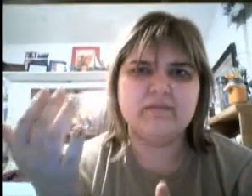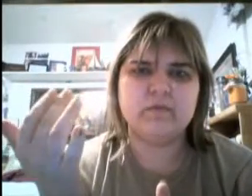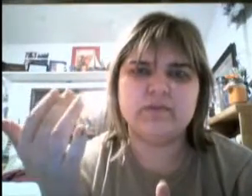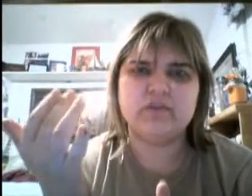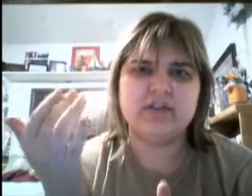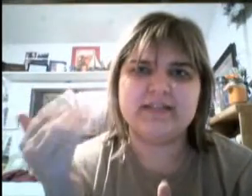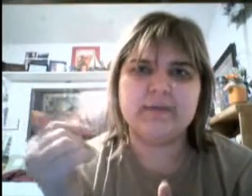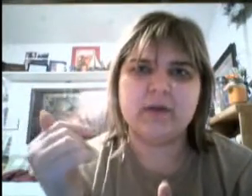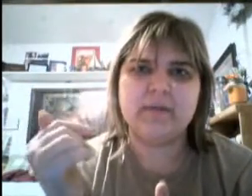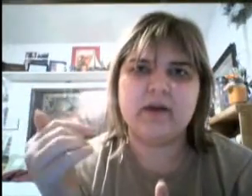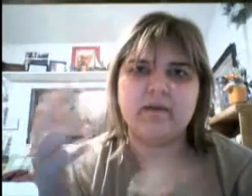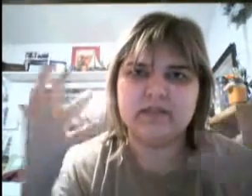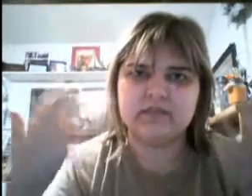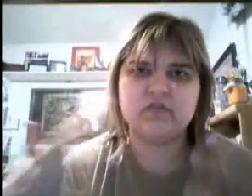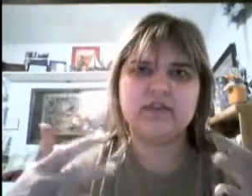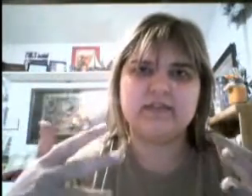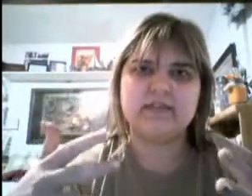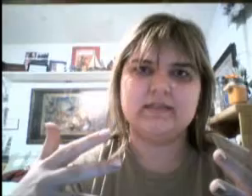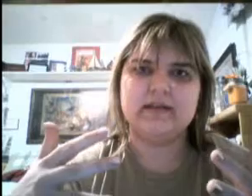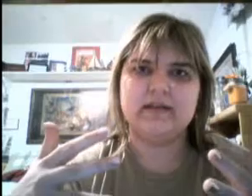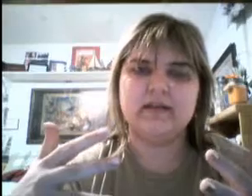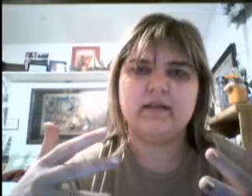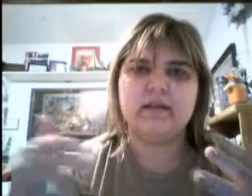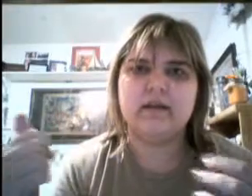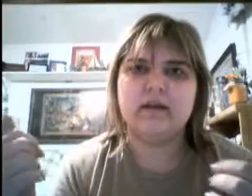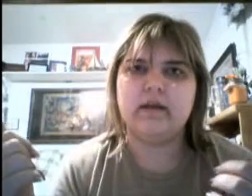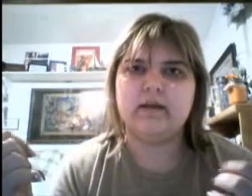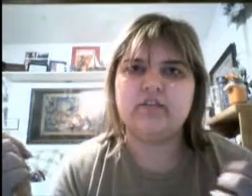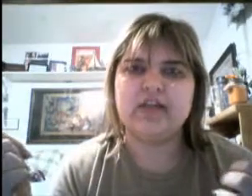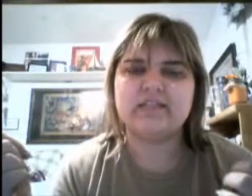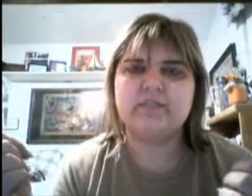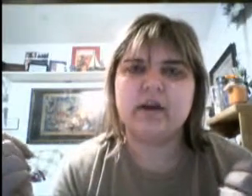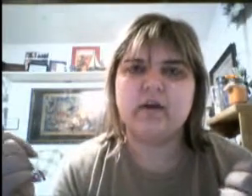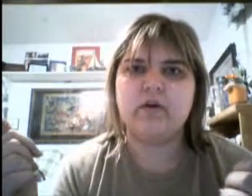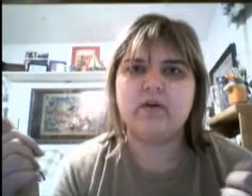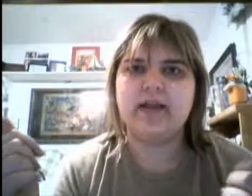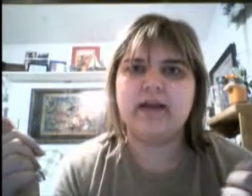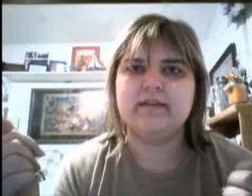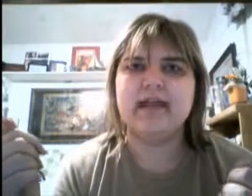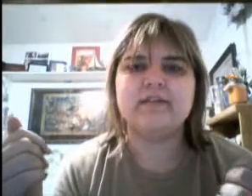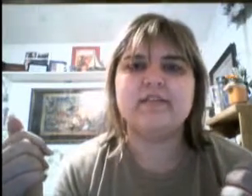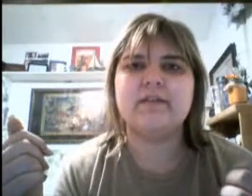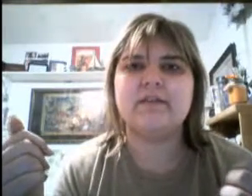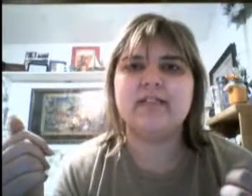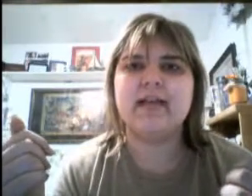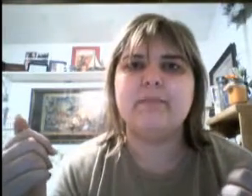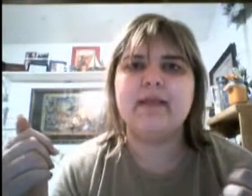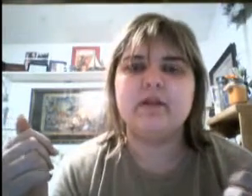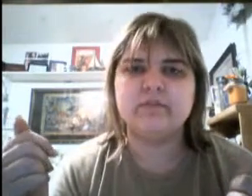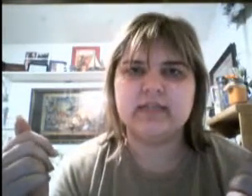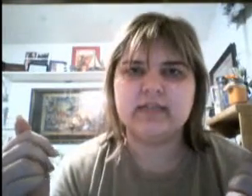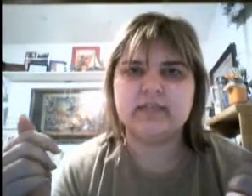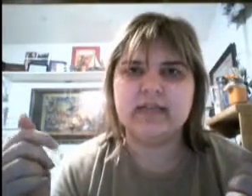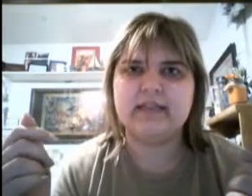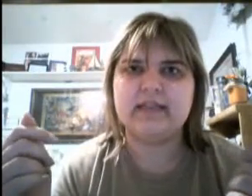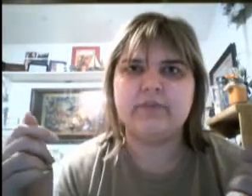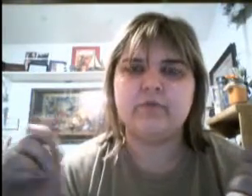was Johnny Depp come out as dressed as, uh, Jack Sparrow. And half the stuff he said made no sense, and then he threw